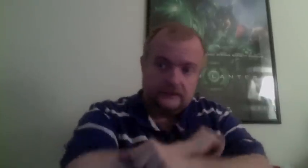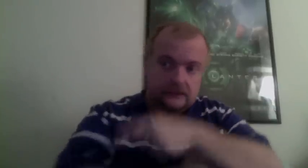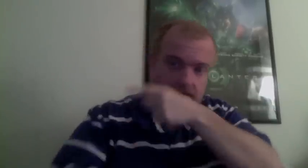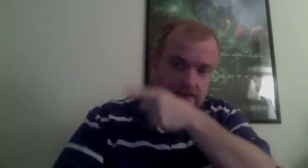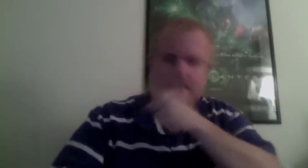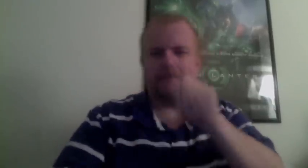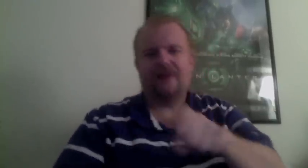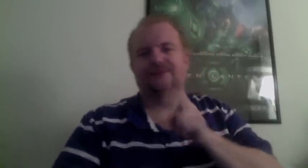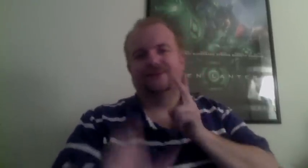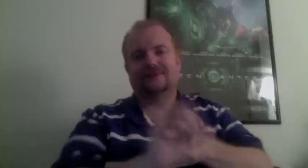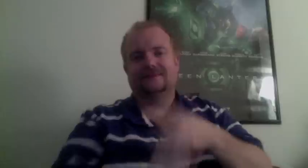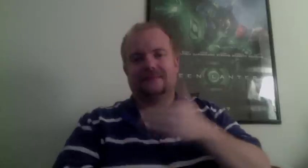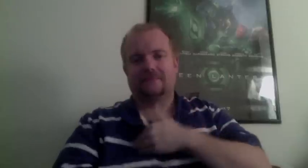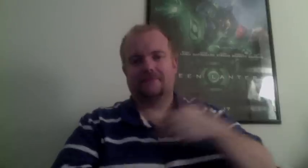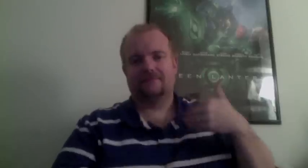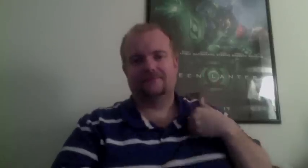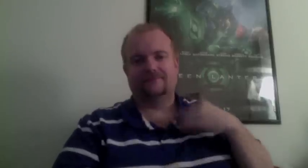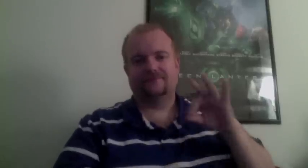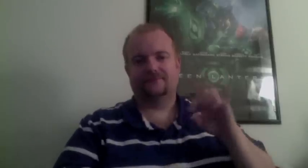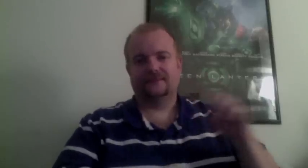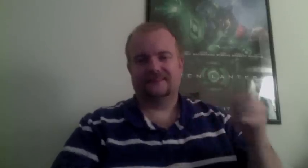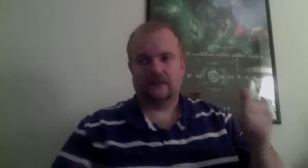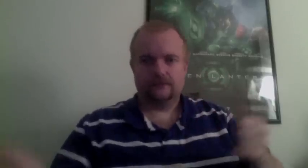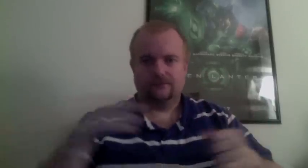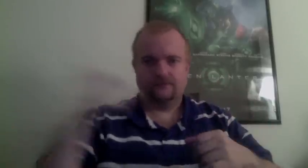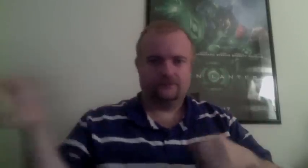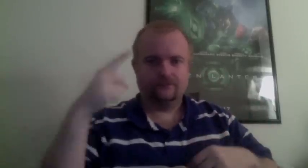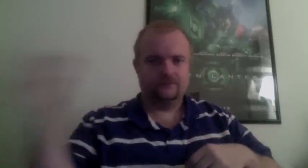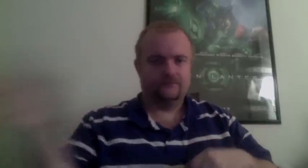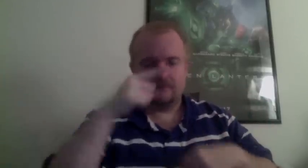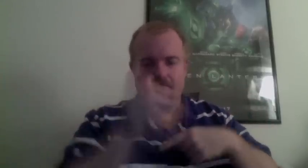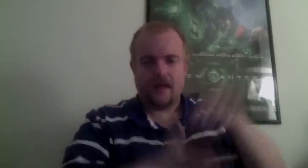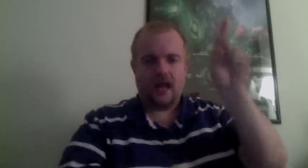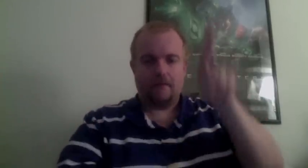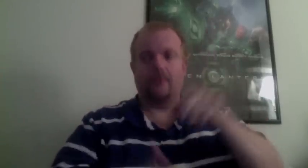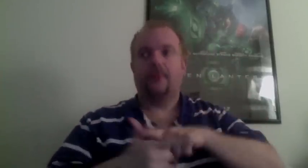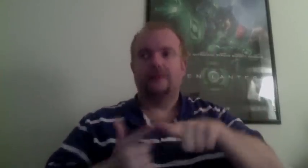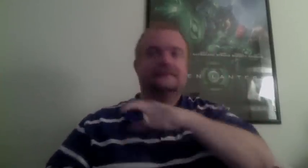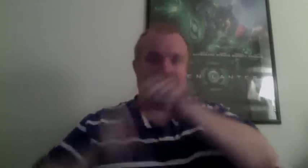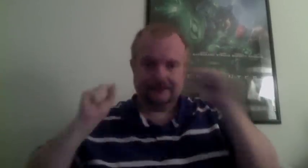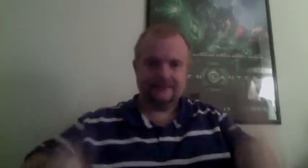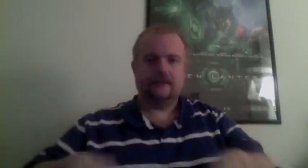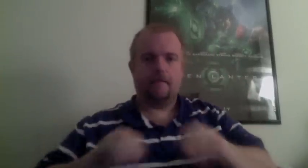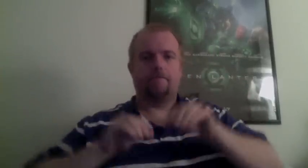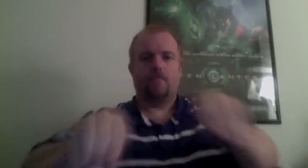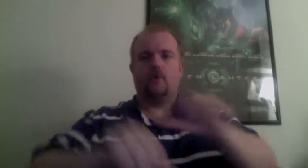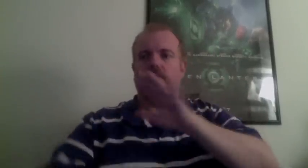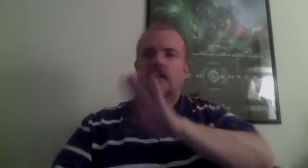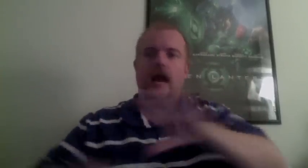from friendly fire. It also has increased our ability to ID and know who friendlies are.